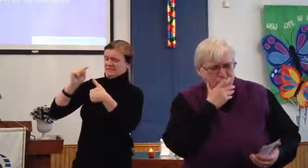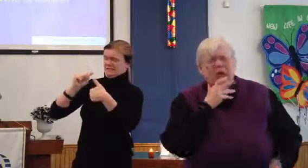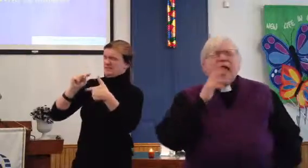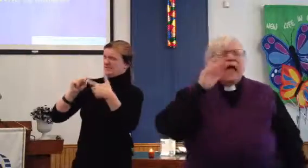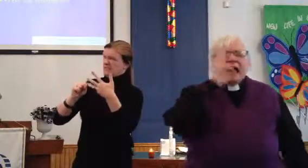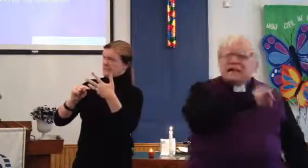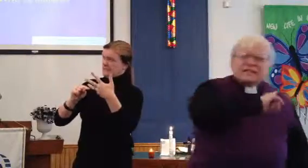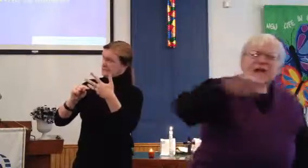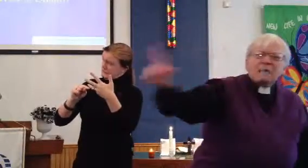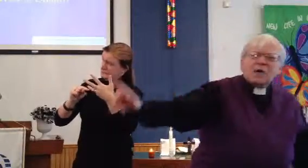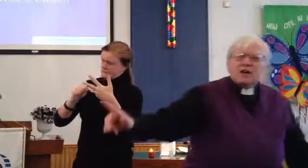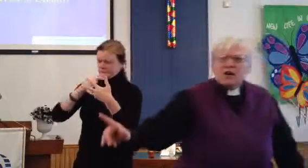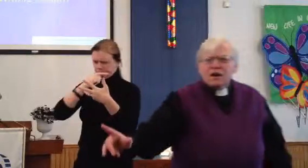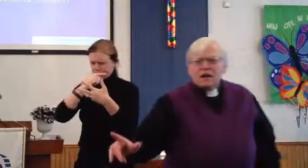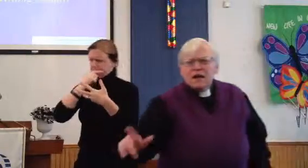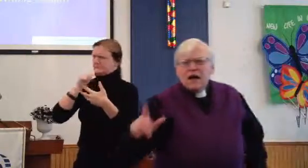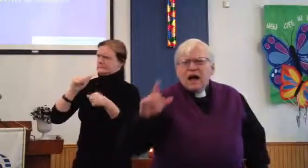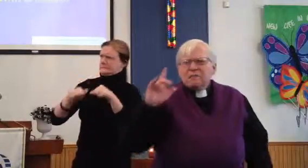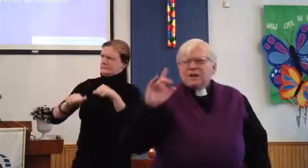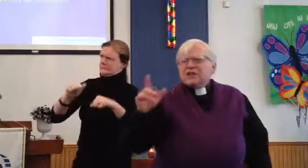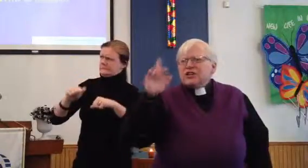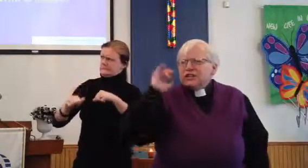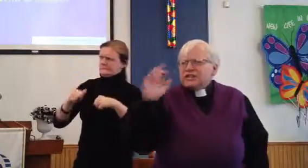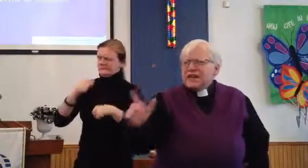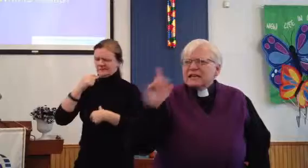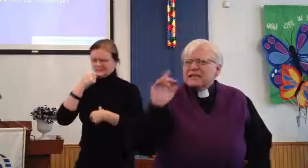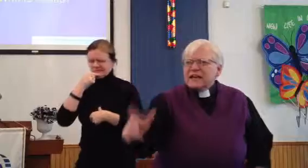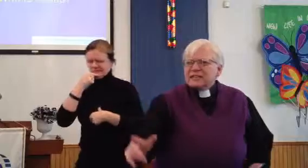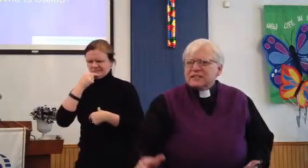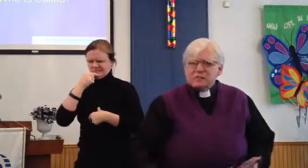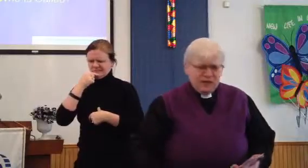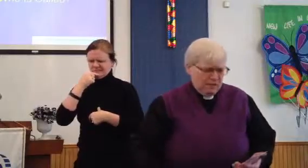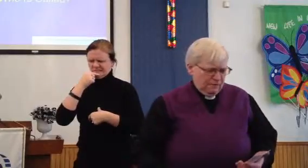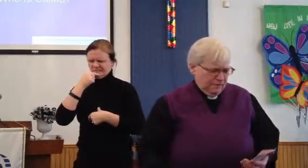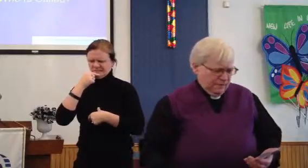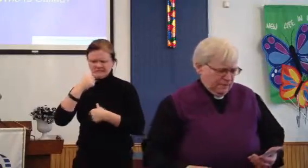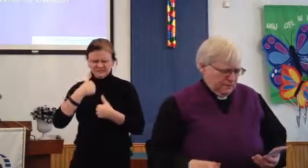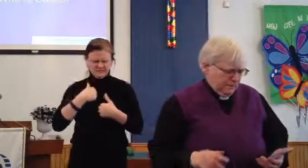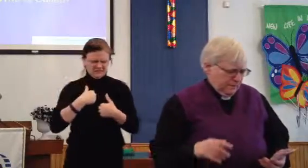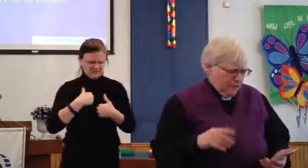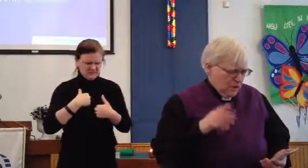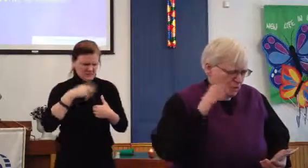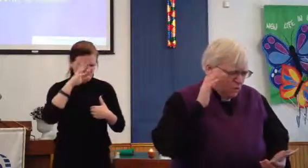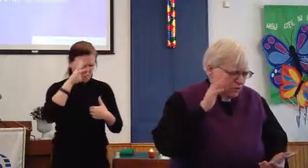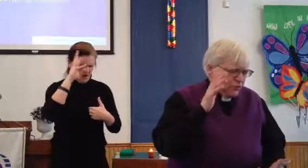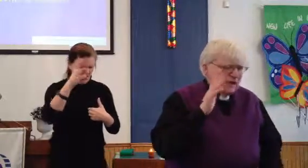And as time went on, I bet you he second-guessed himself. Wondering,